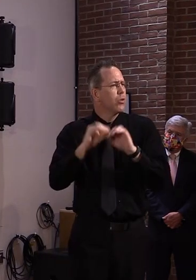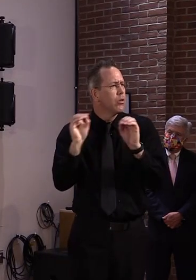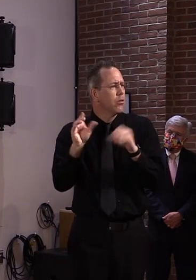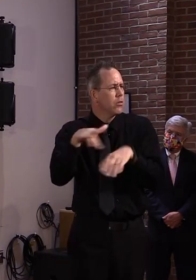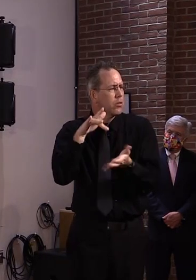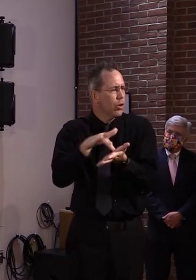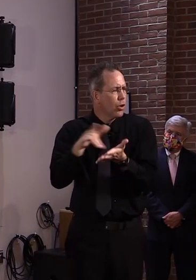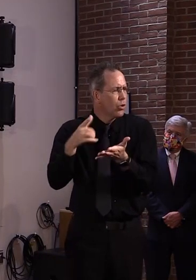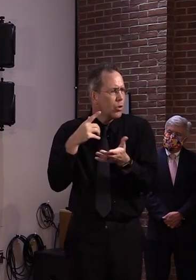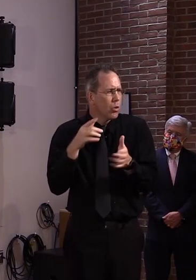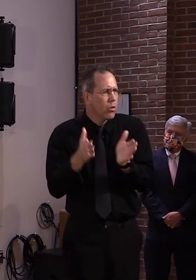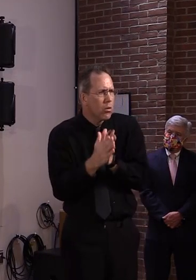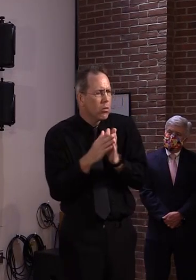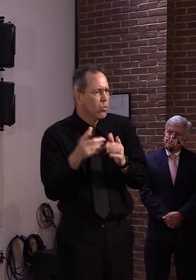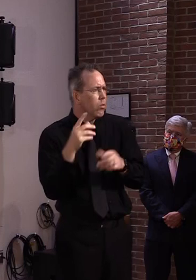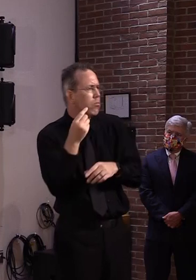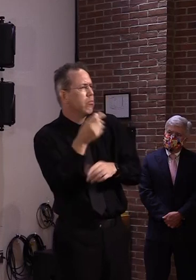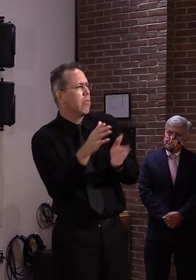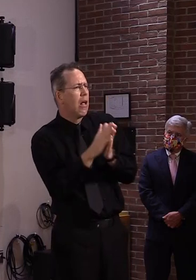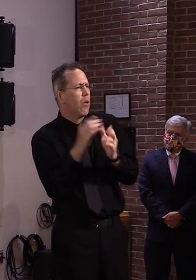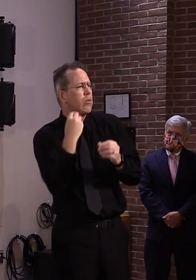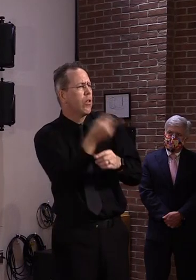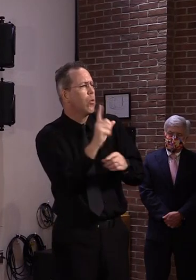try to problem solve with the individual.